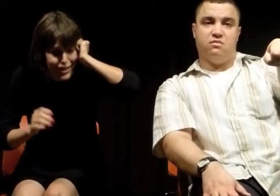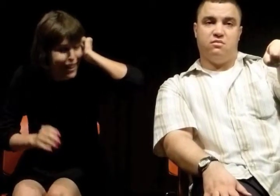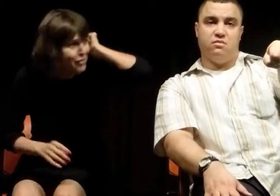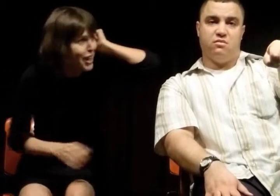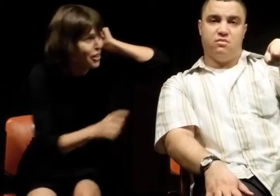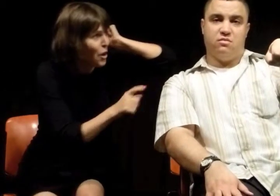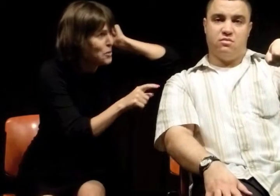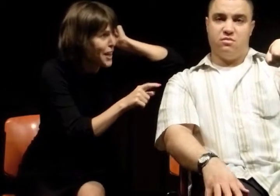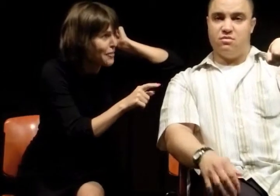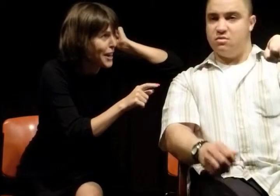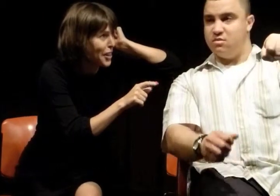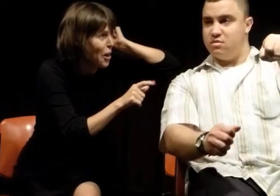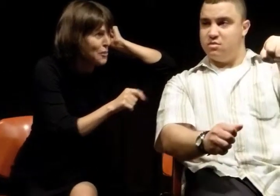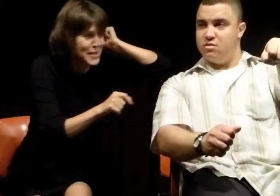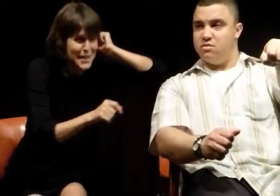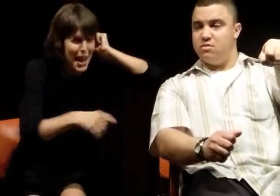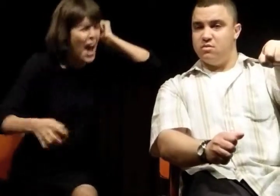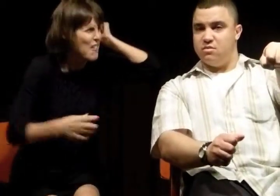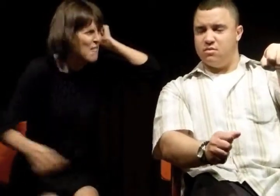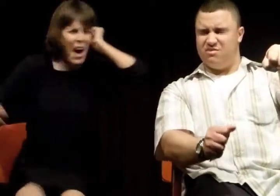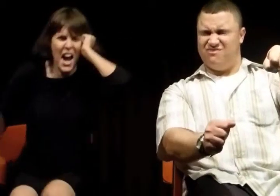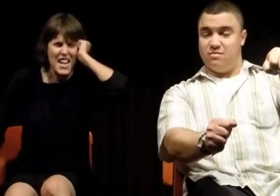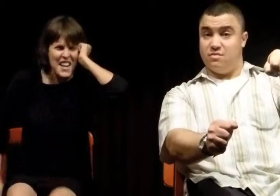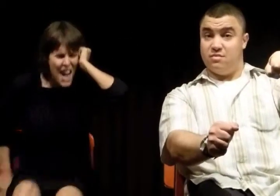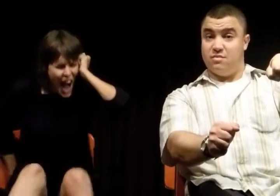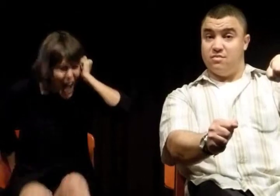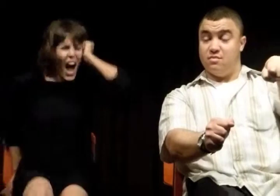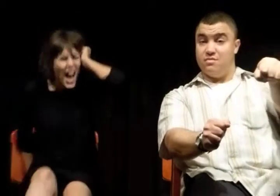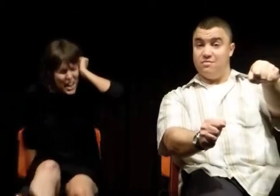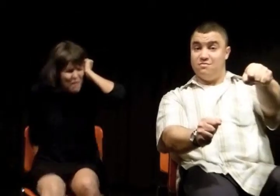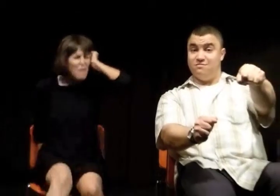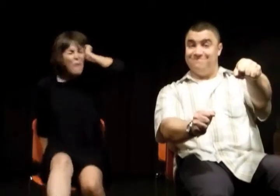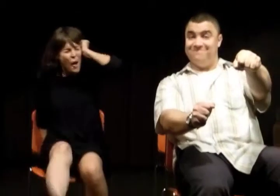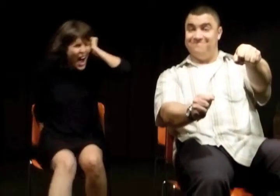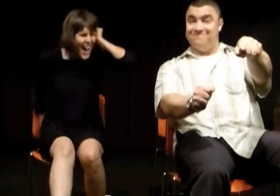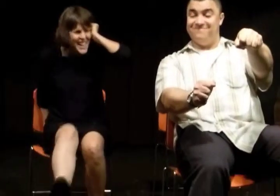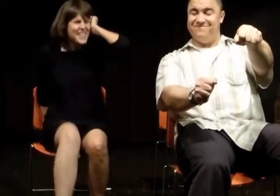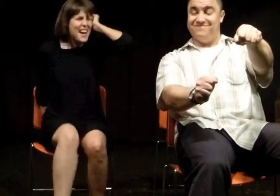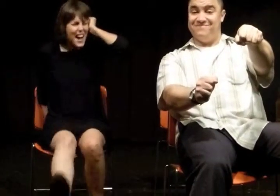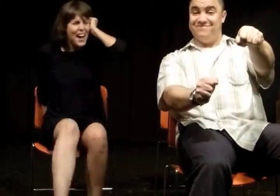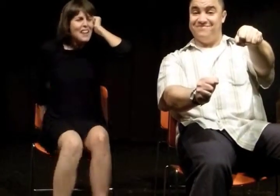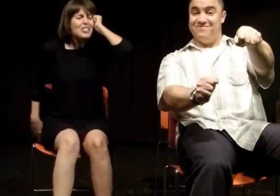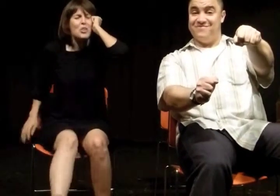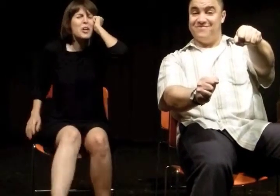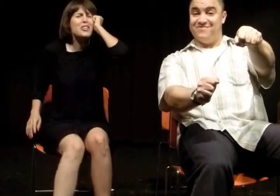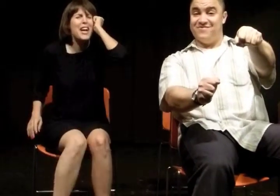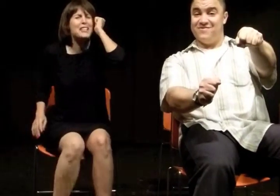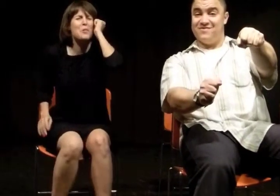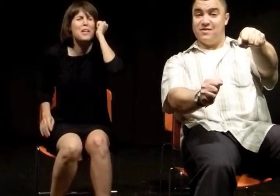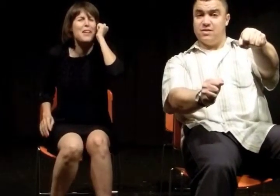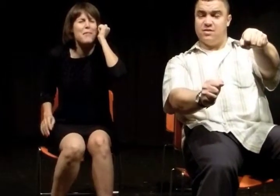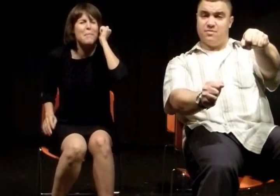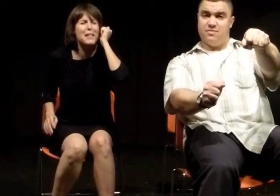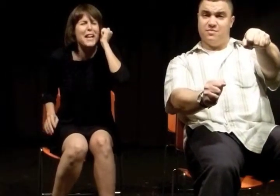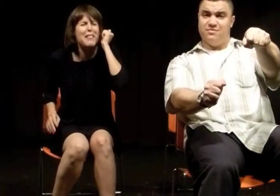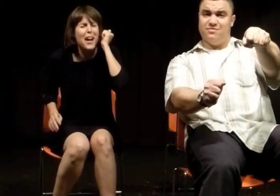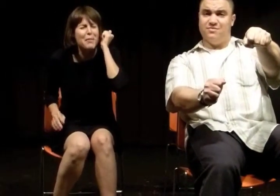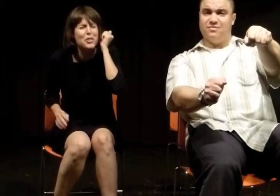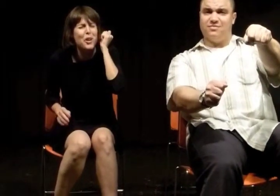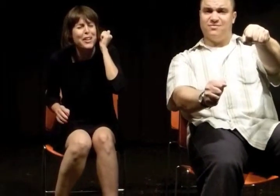I've got the hoes. I've got the hoes. I won! I won! George, yes, you wouldn't even believe it. I was trying